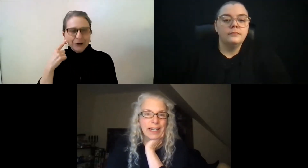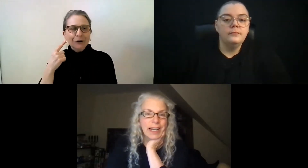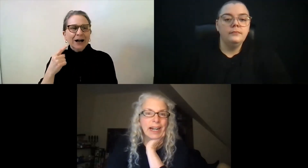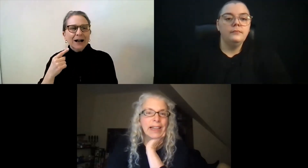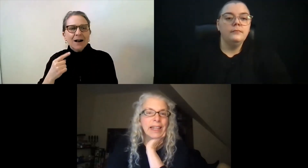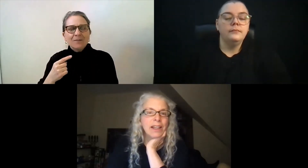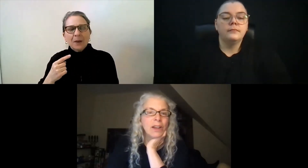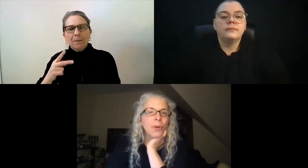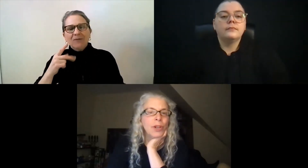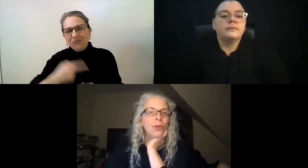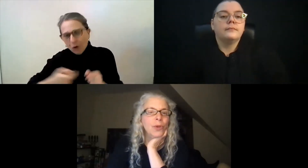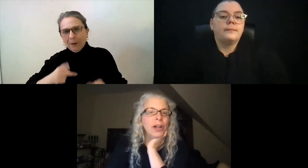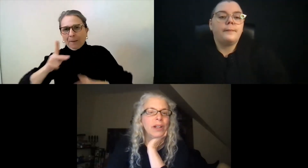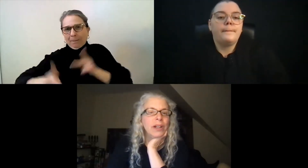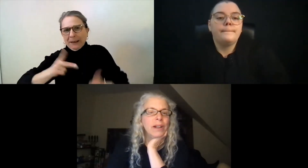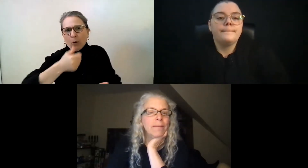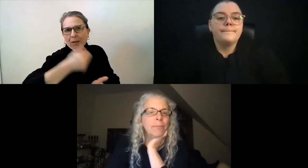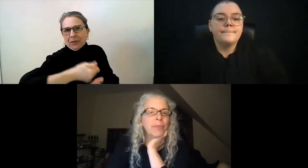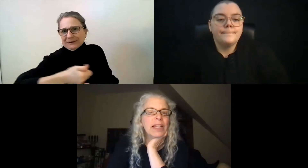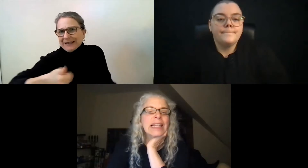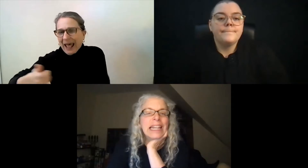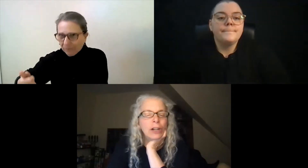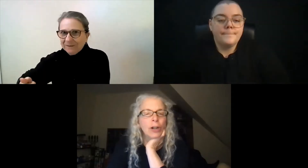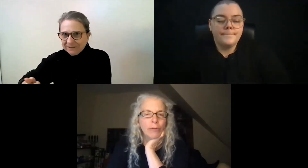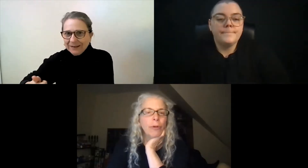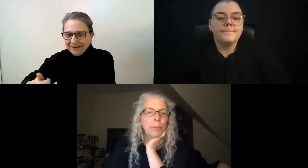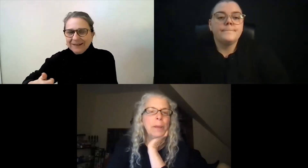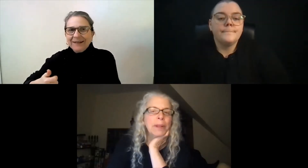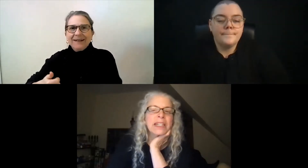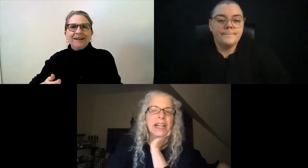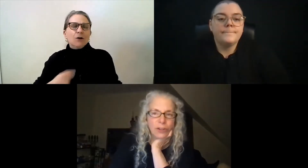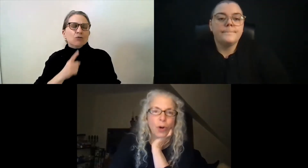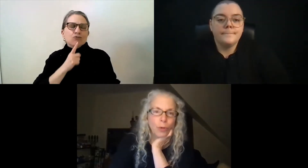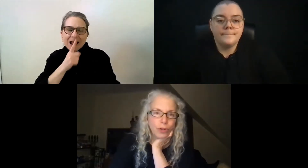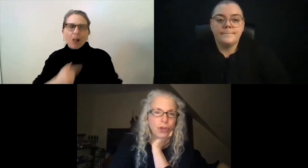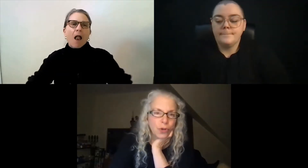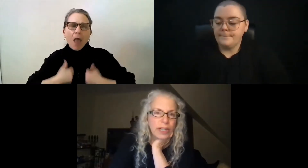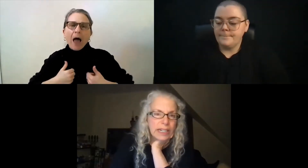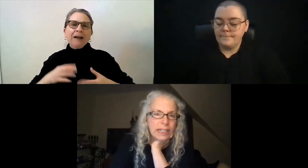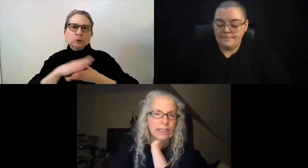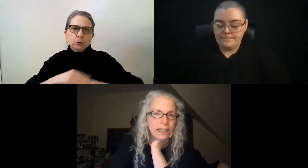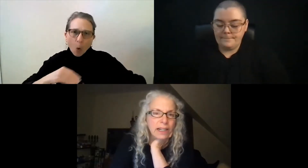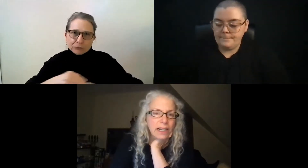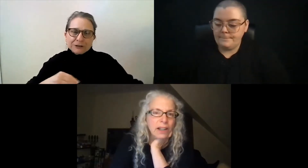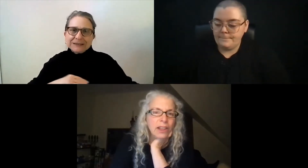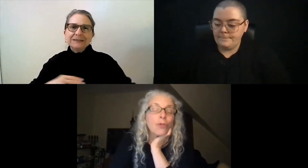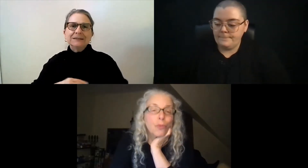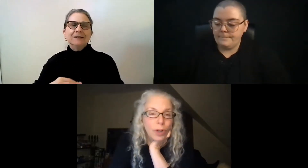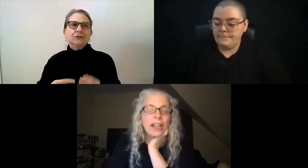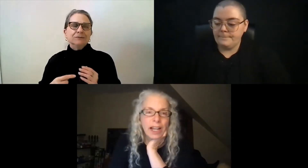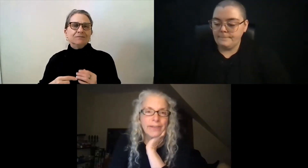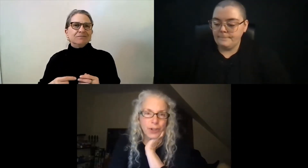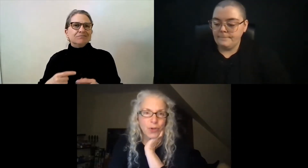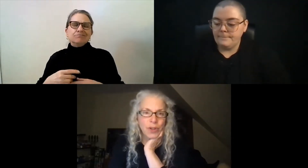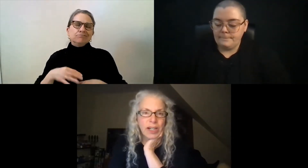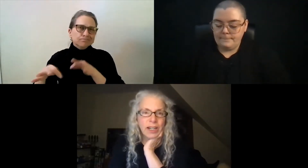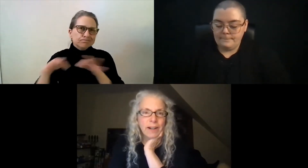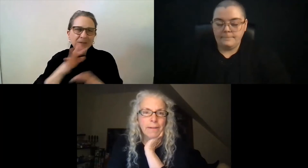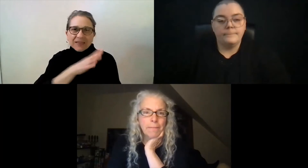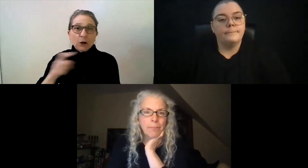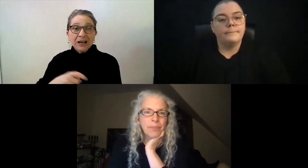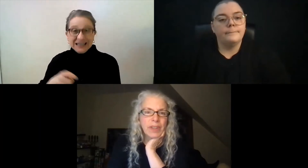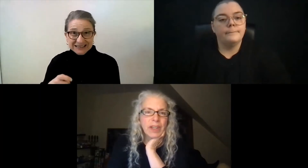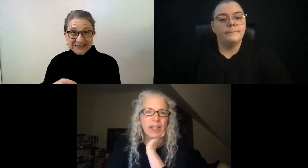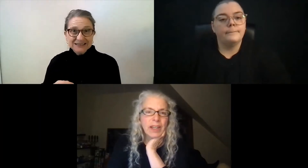striking. And I think that when you hear from people tell their own story, their real-life story,